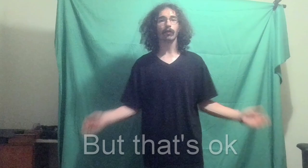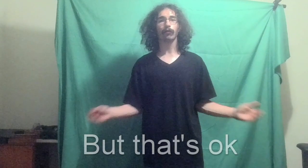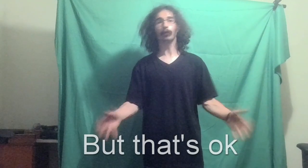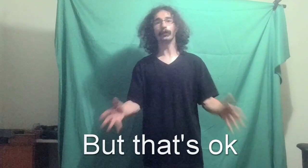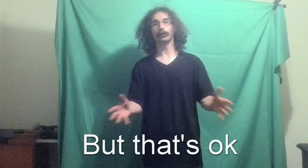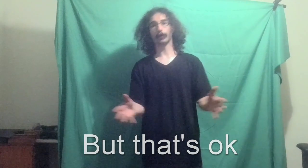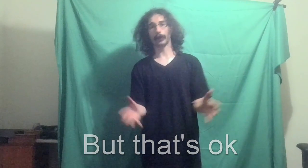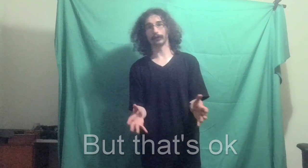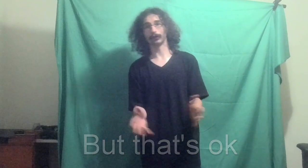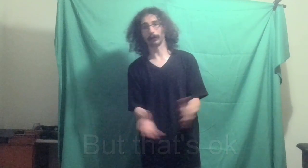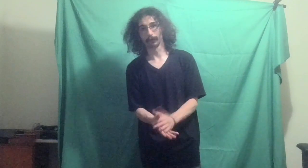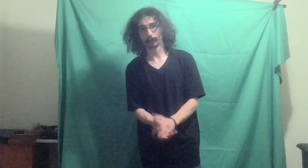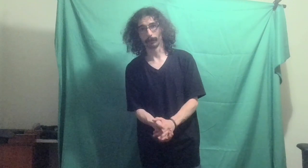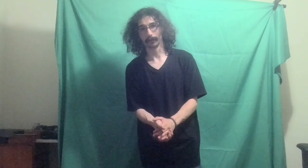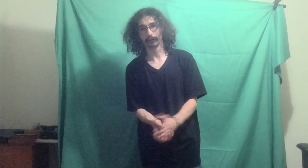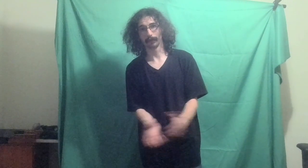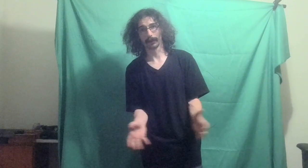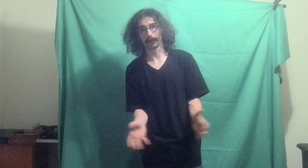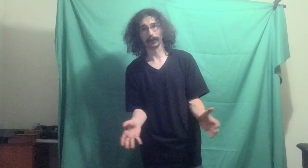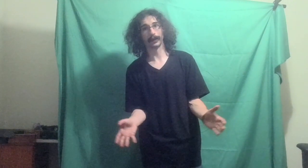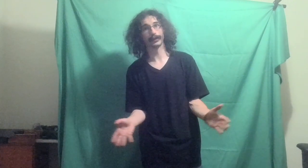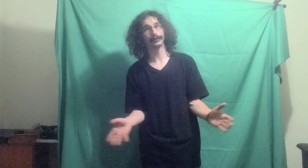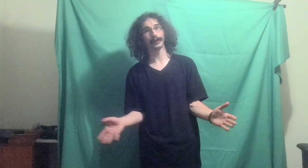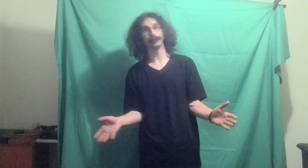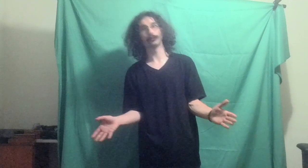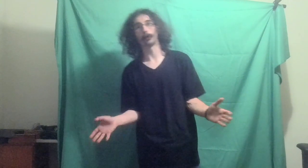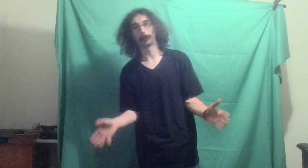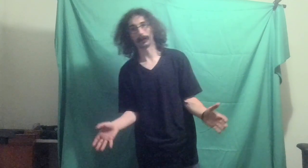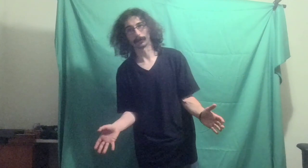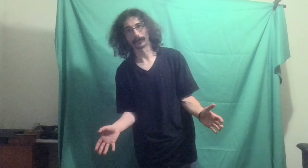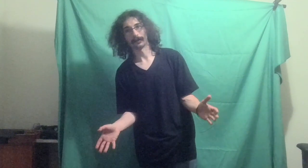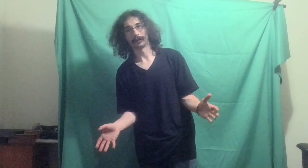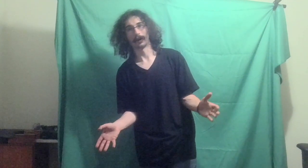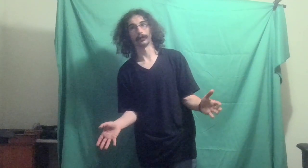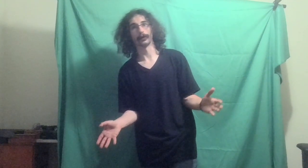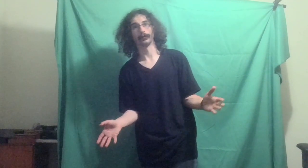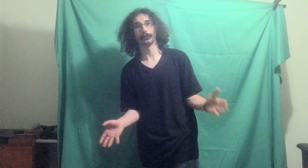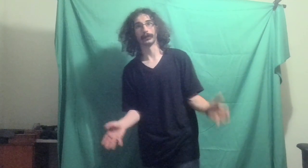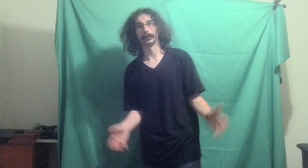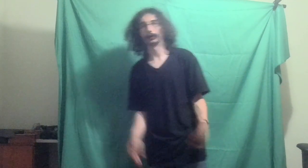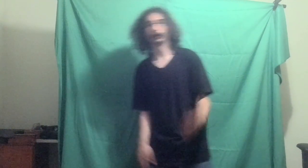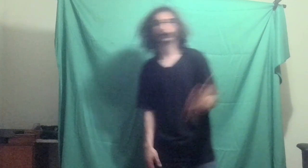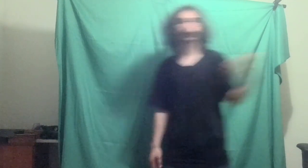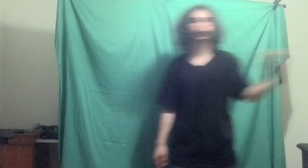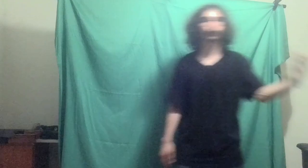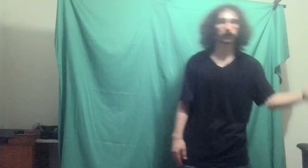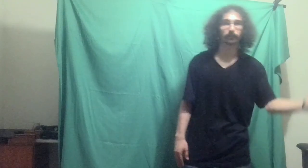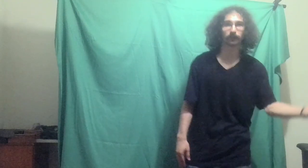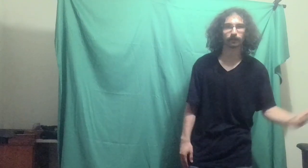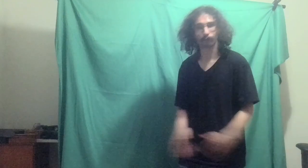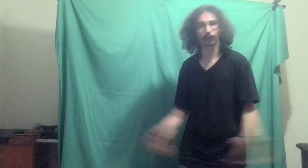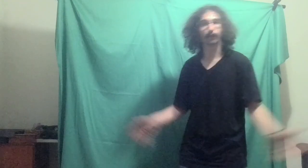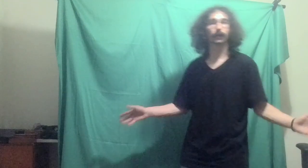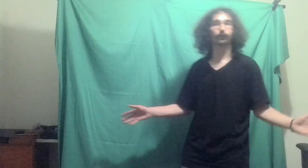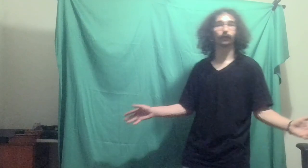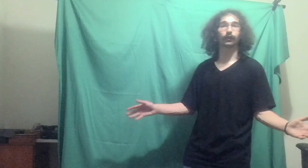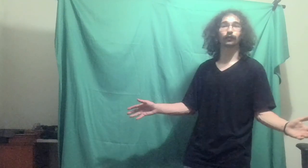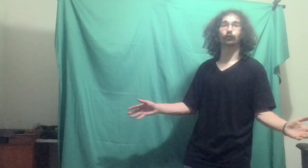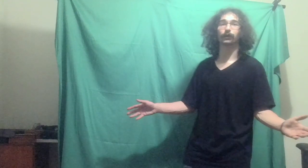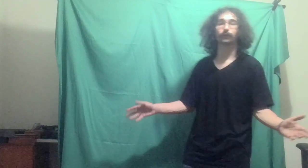Four years ago, I started doing this, and it has changed quite a bit. I've gone from being Shards of Gaming, a random gamer on the interwebs,